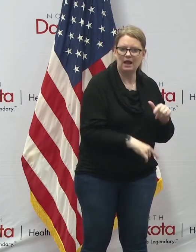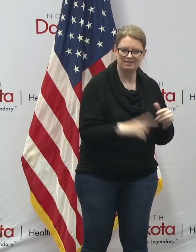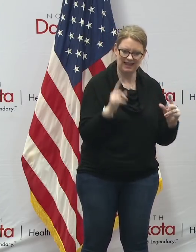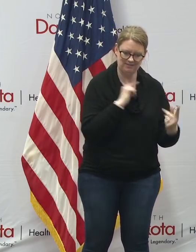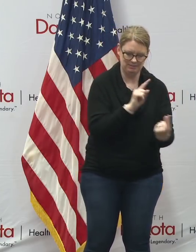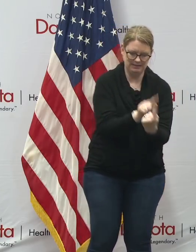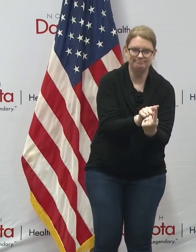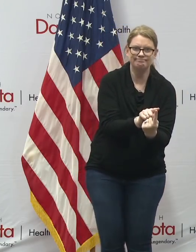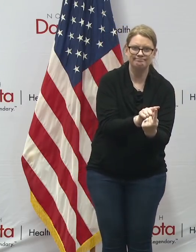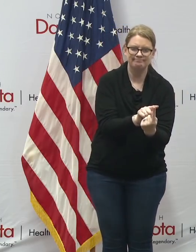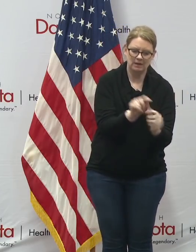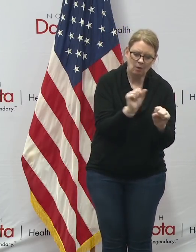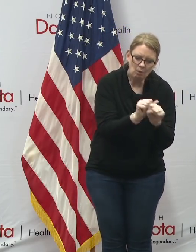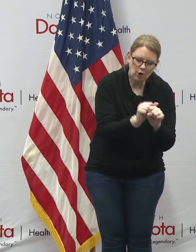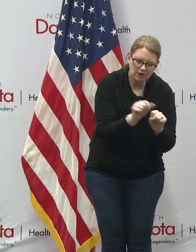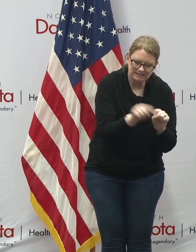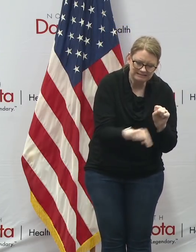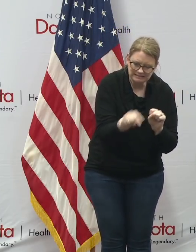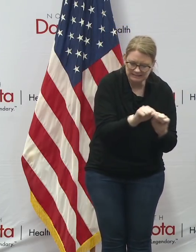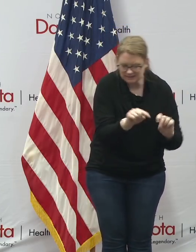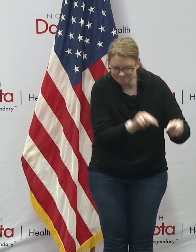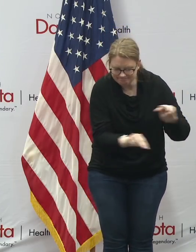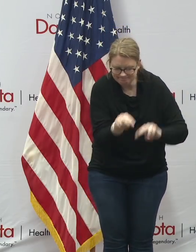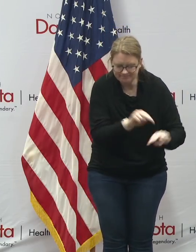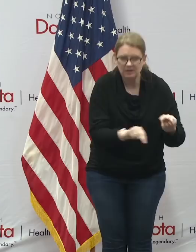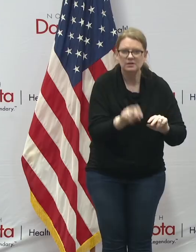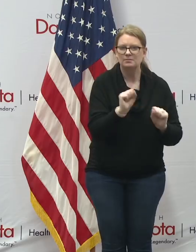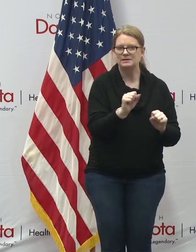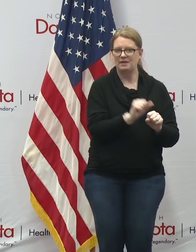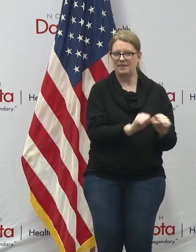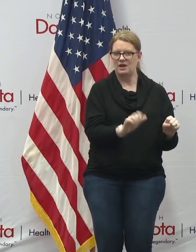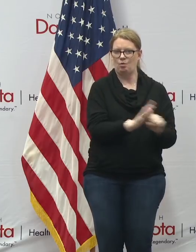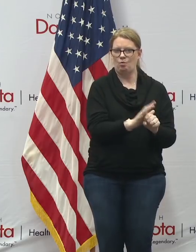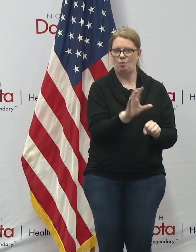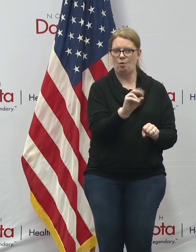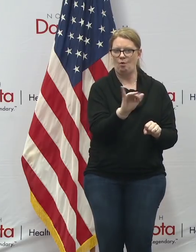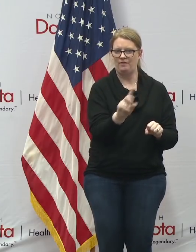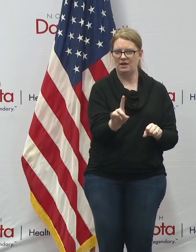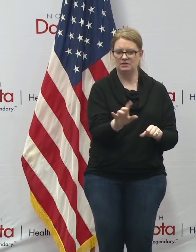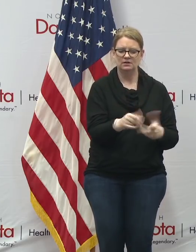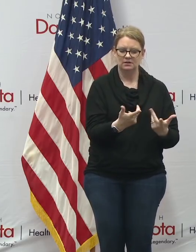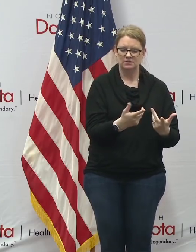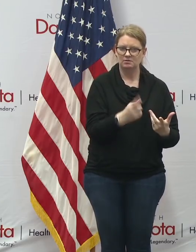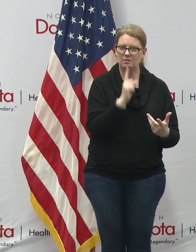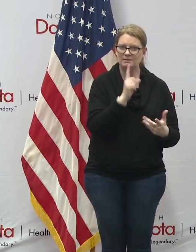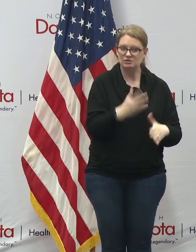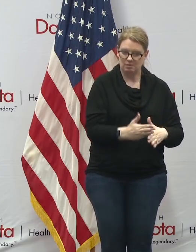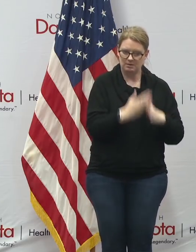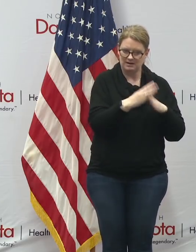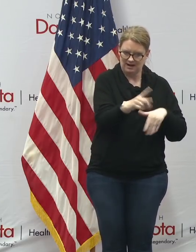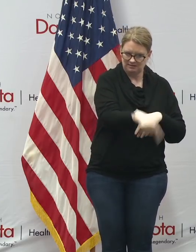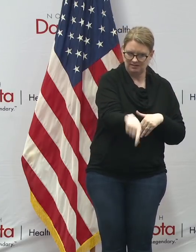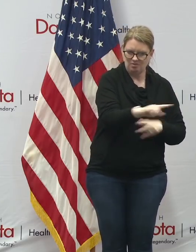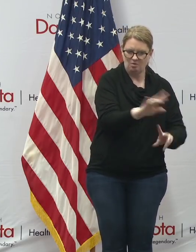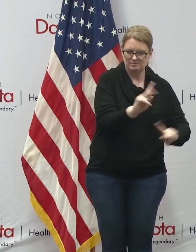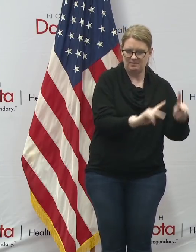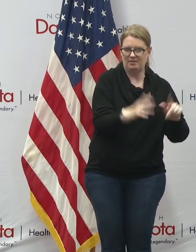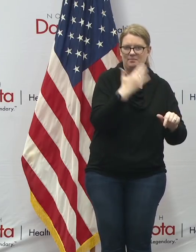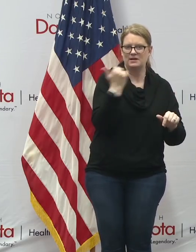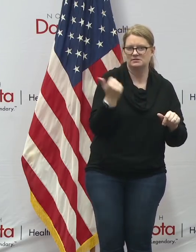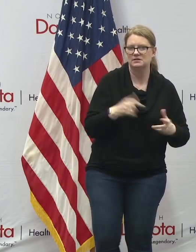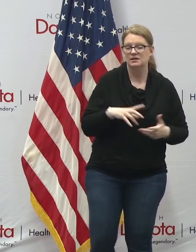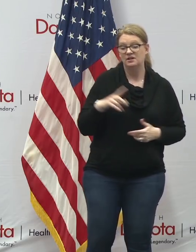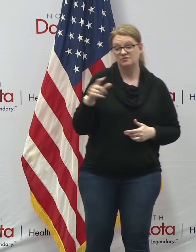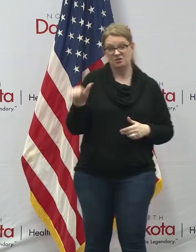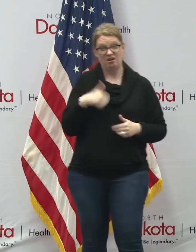with people that may may possibly have covid so we're concentrating our resources where it can protect uh the people the best and for everybody